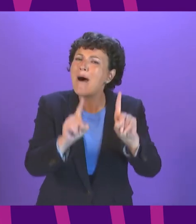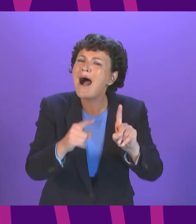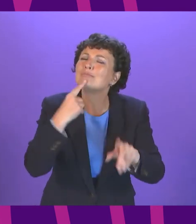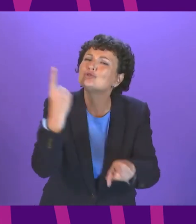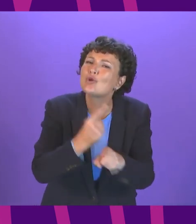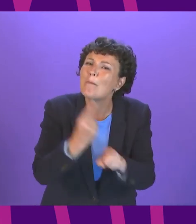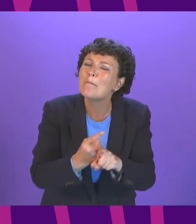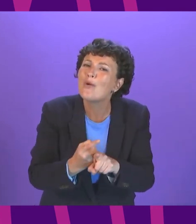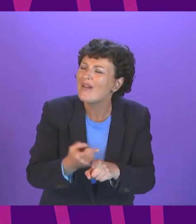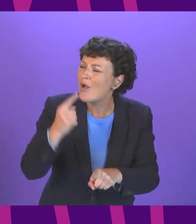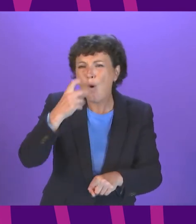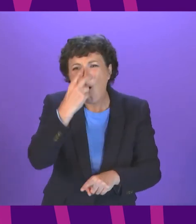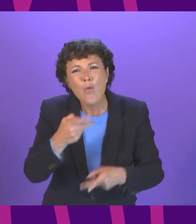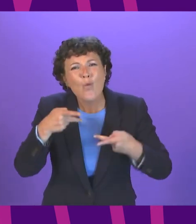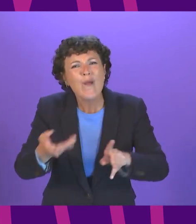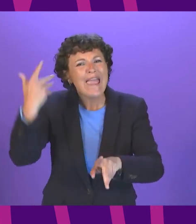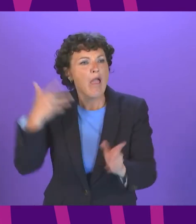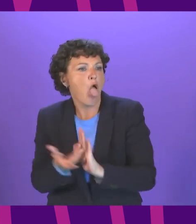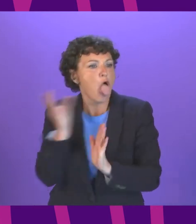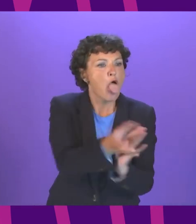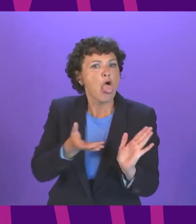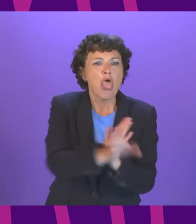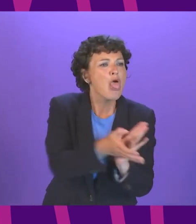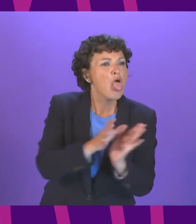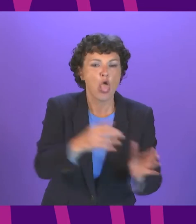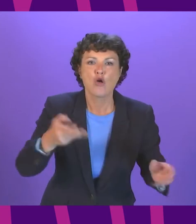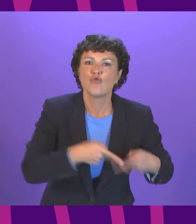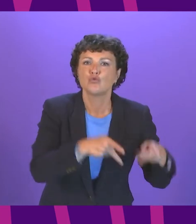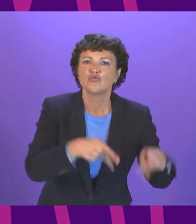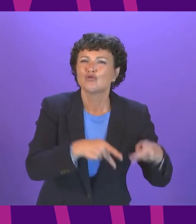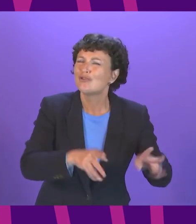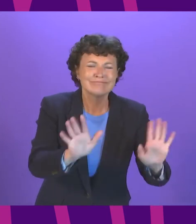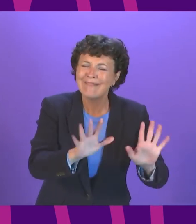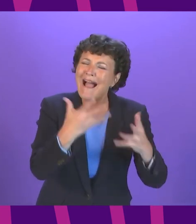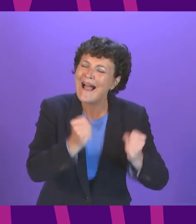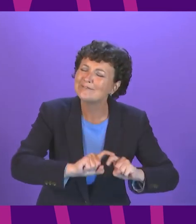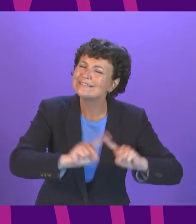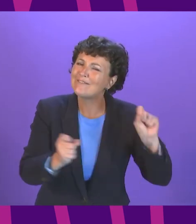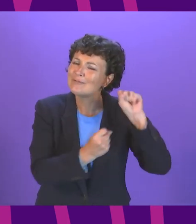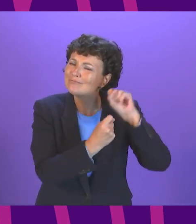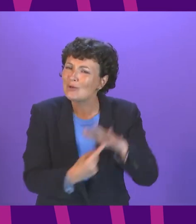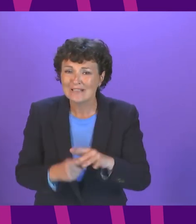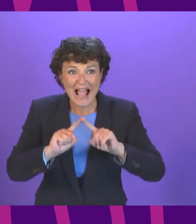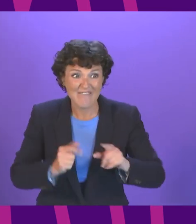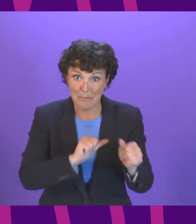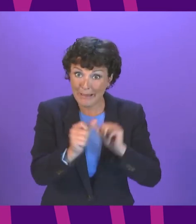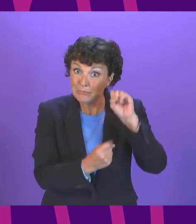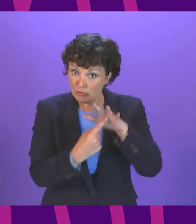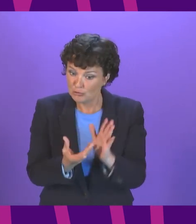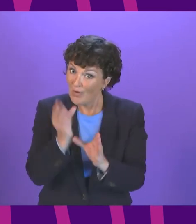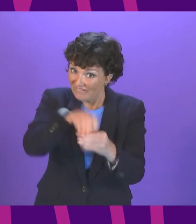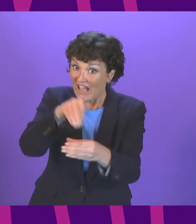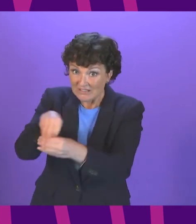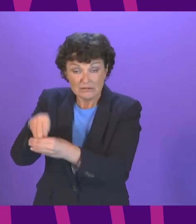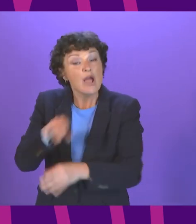growth of roads is just a waste of public money there are better priorities for us to invest in now and we expect that to come Deputy